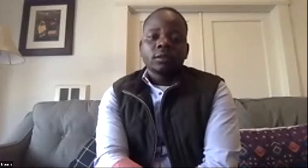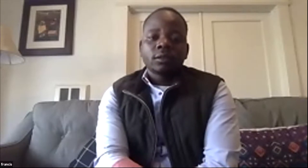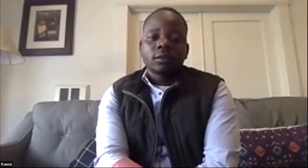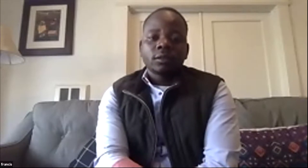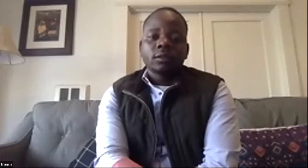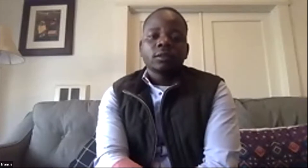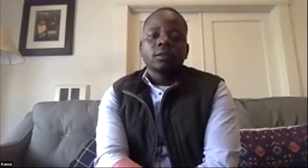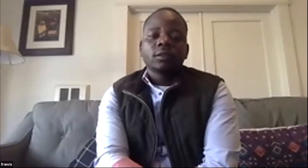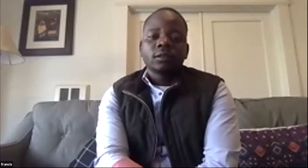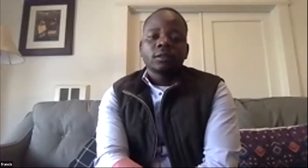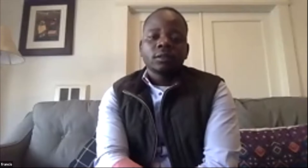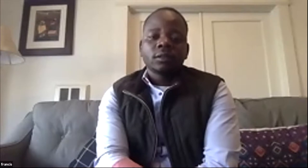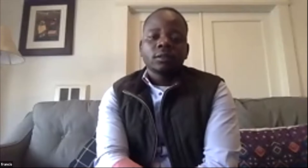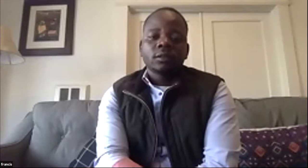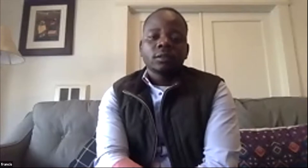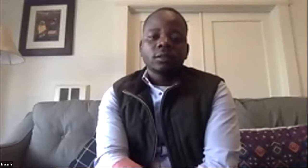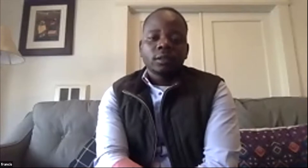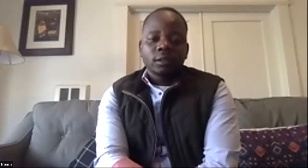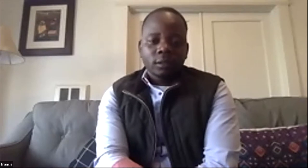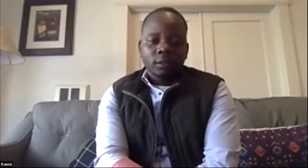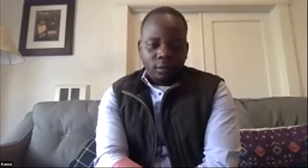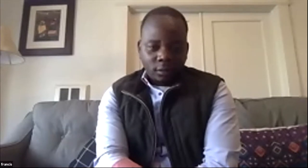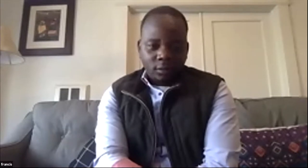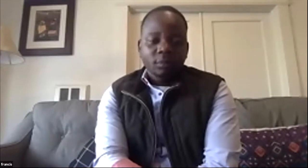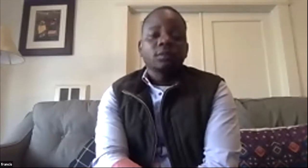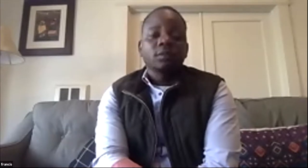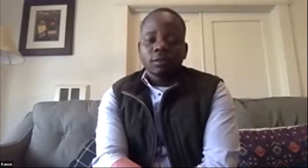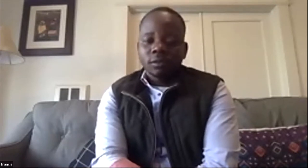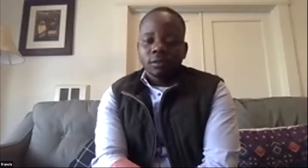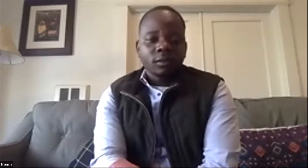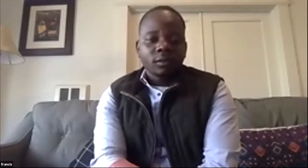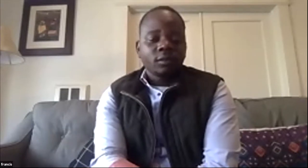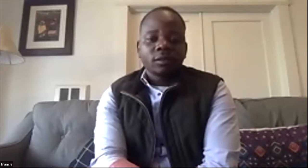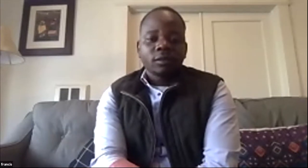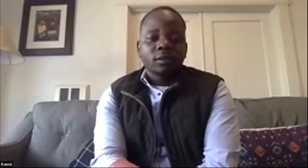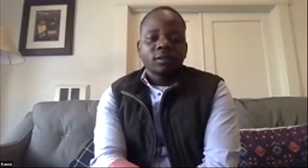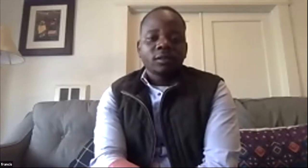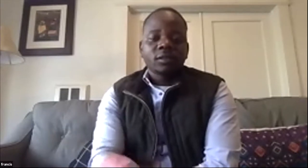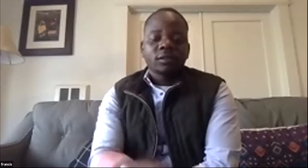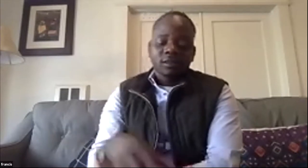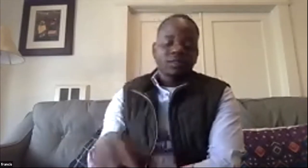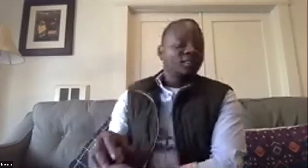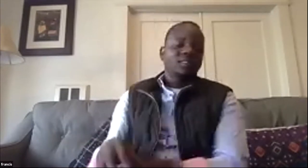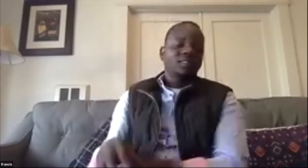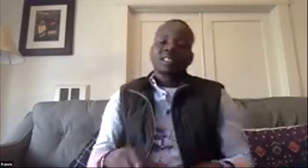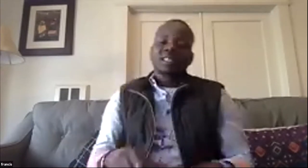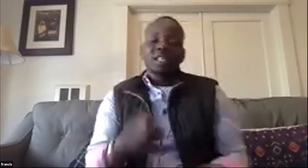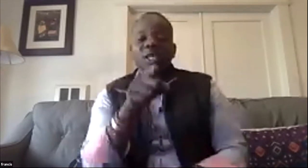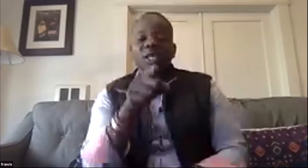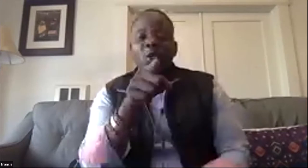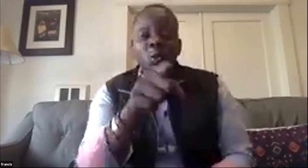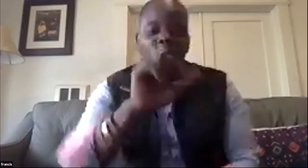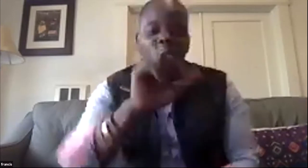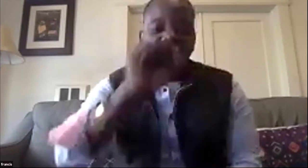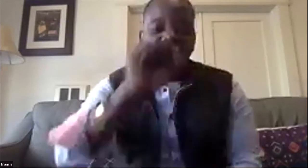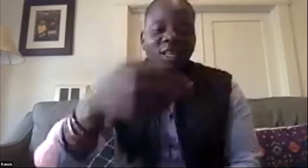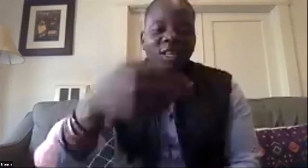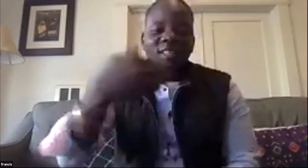making families healthy making families whole it's a starting point by uh having mothers deliver their